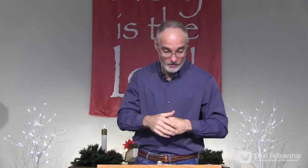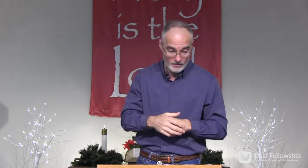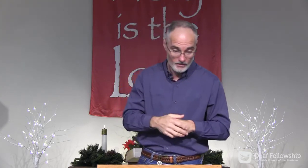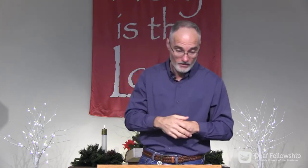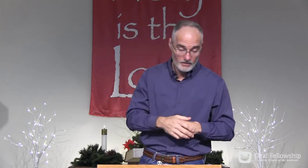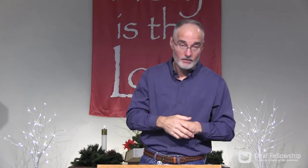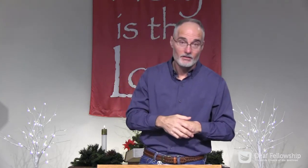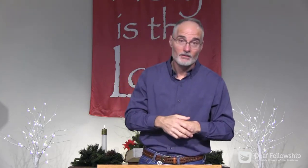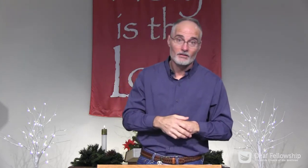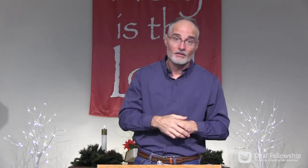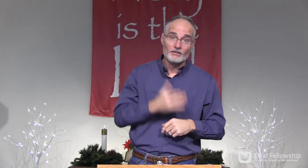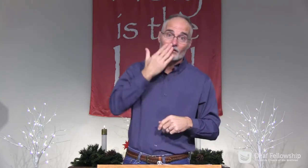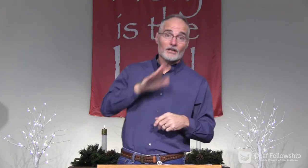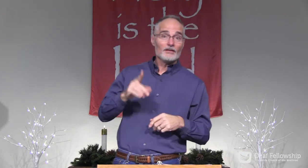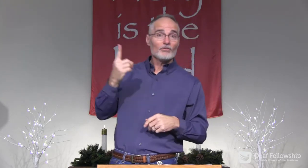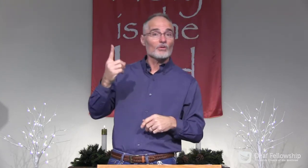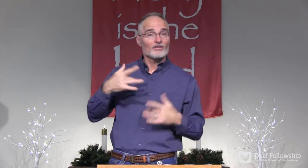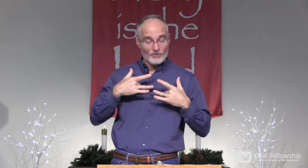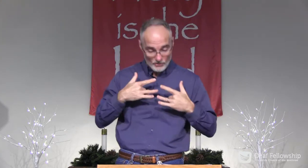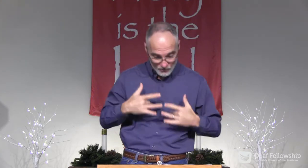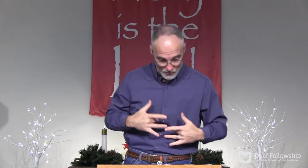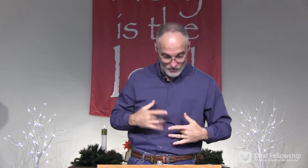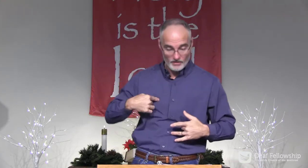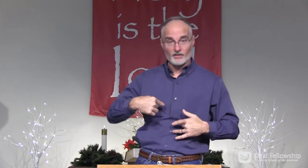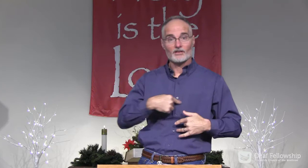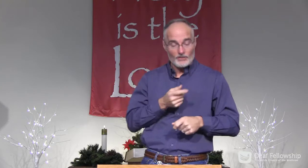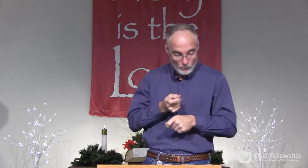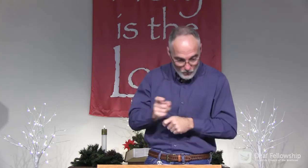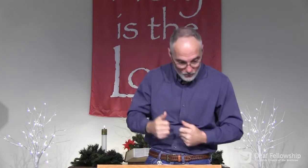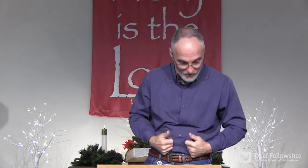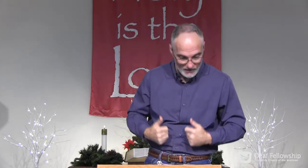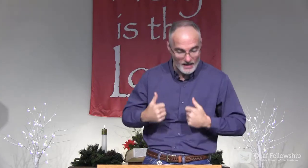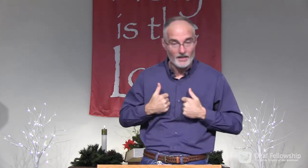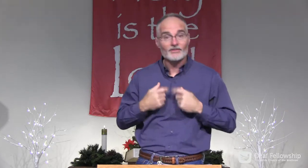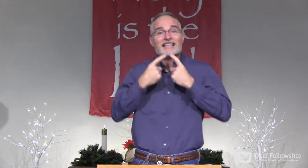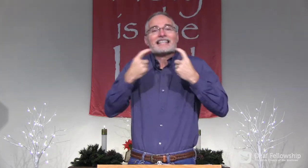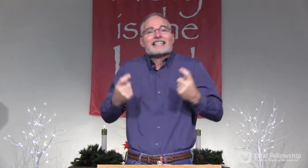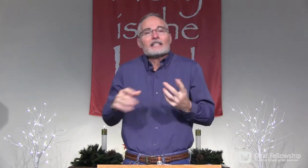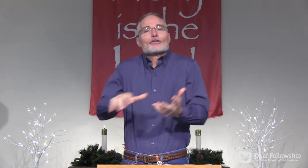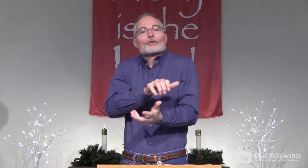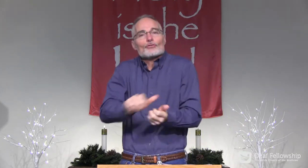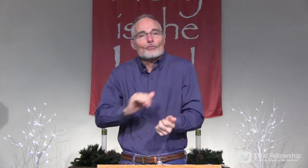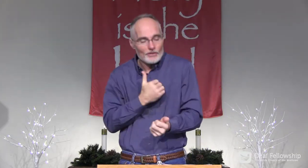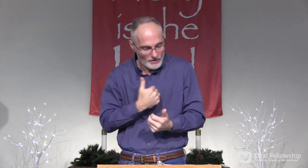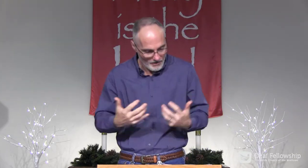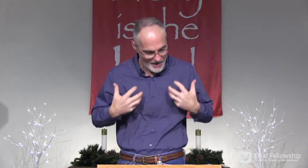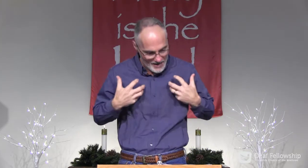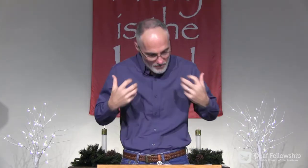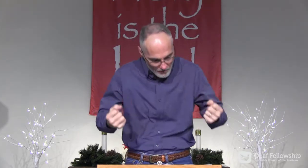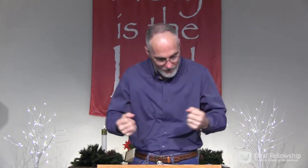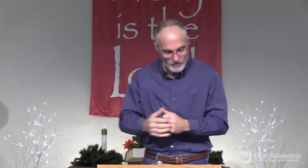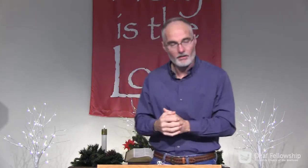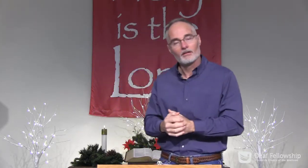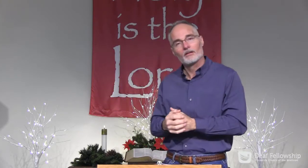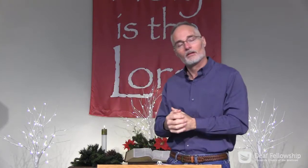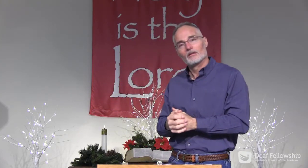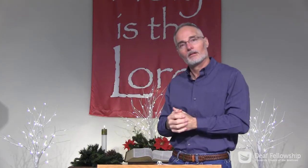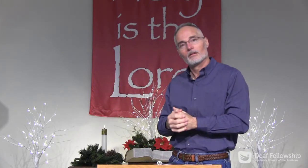battles, challenges. the evil one discourages us, destroys